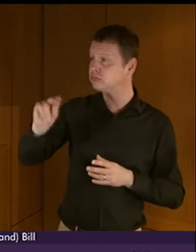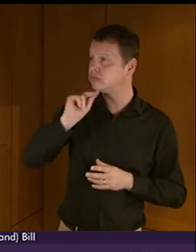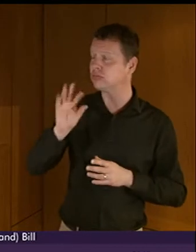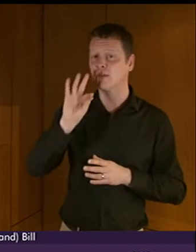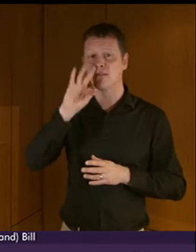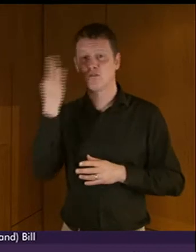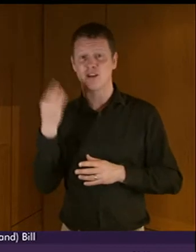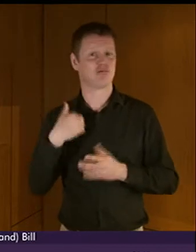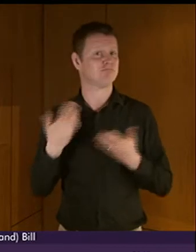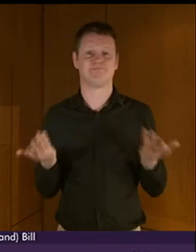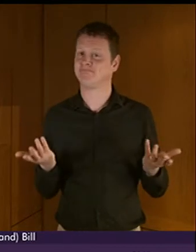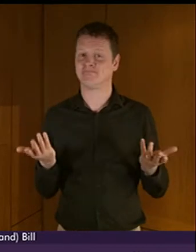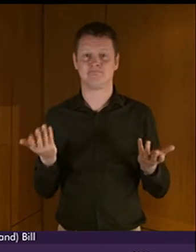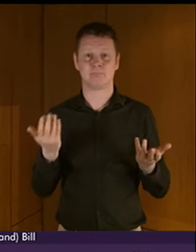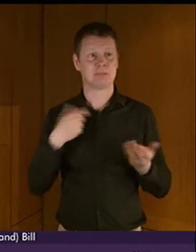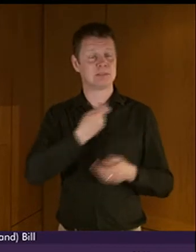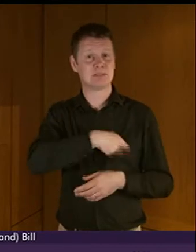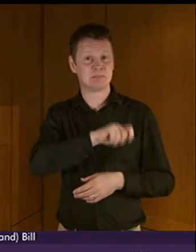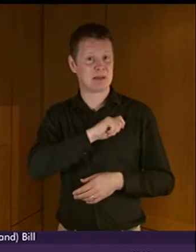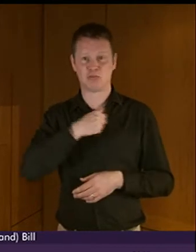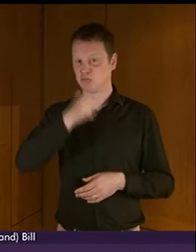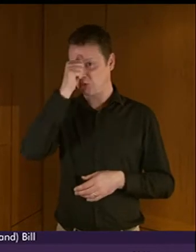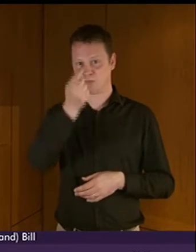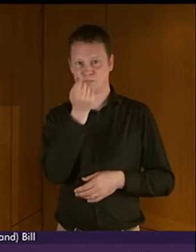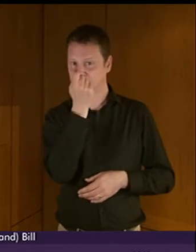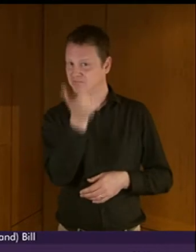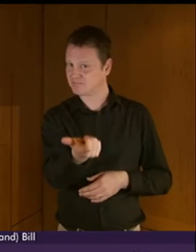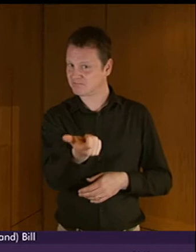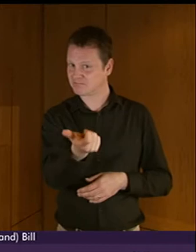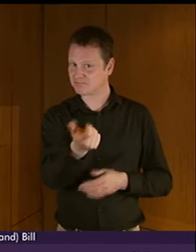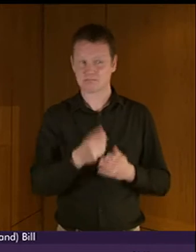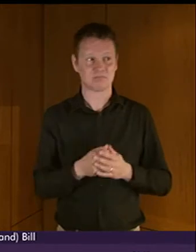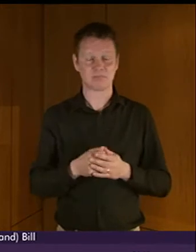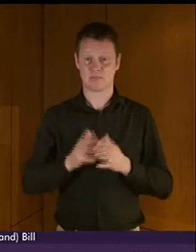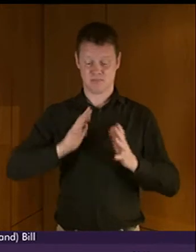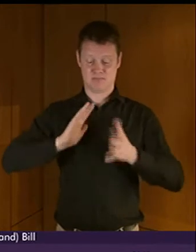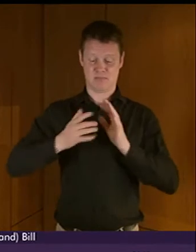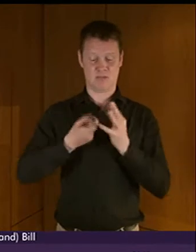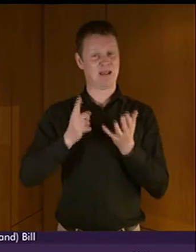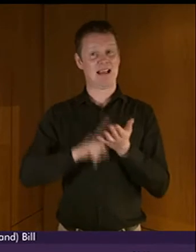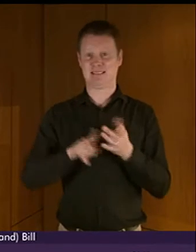in the way of Spanish. I know very little BSL.